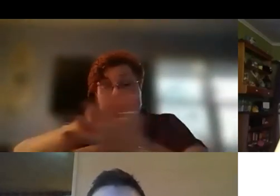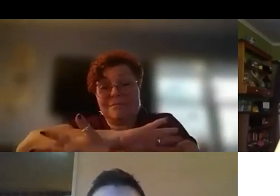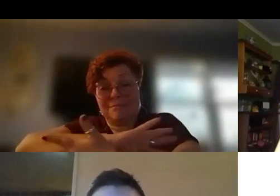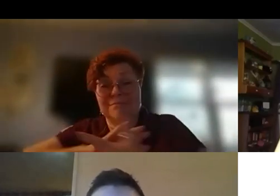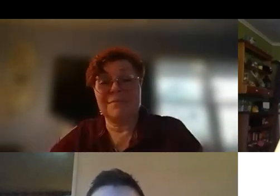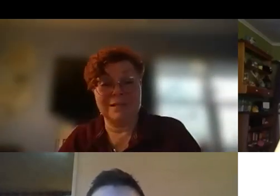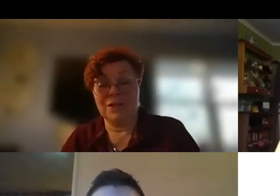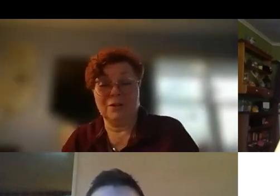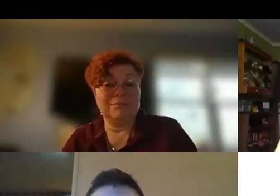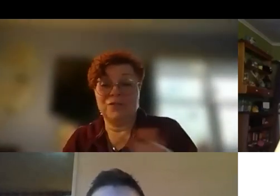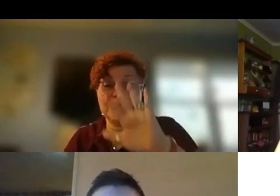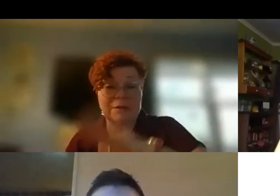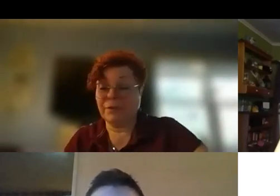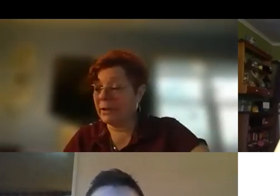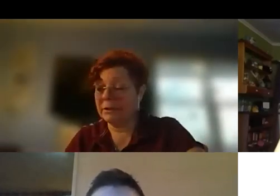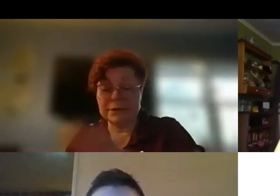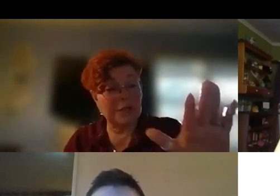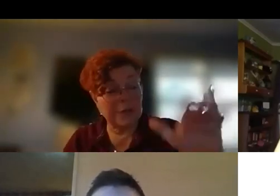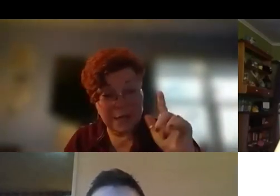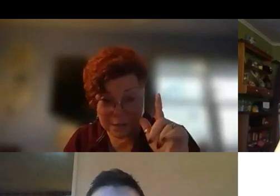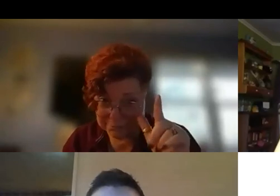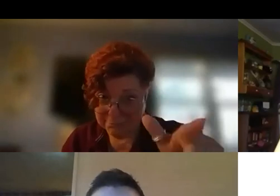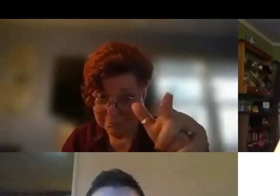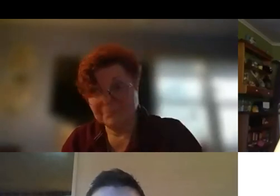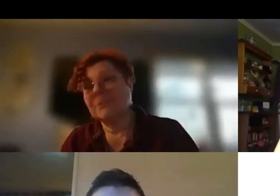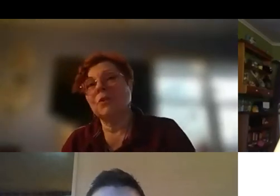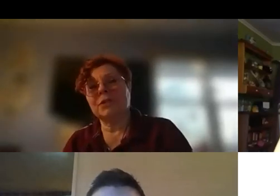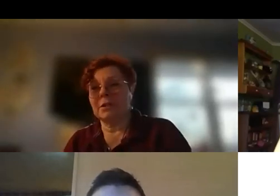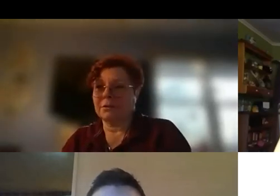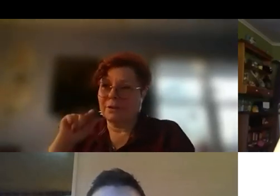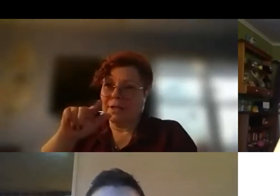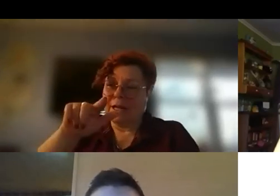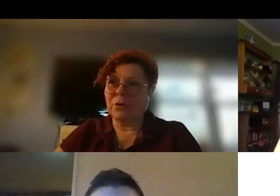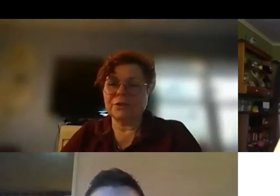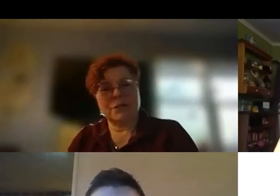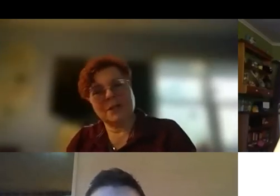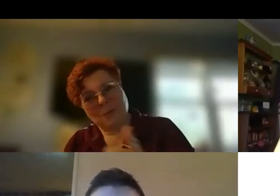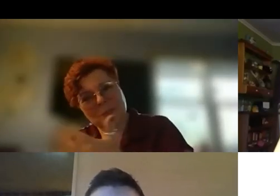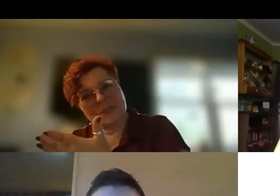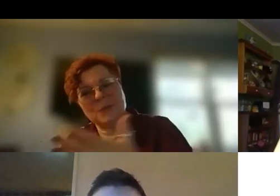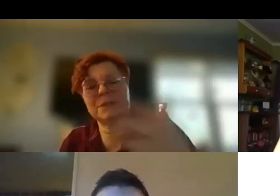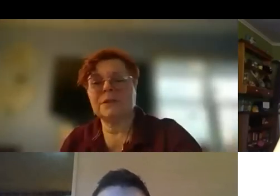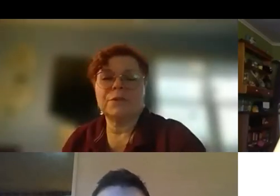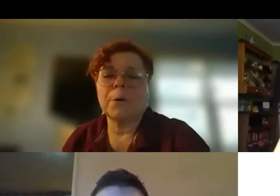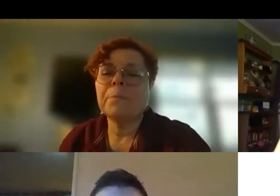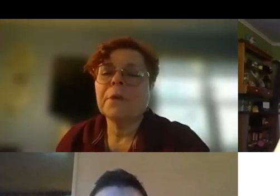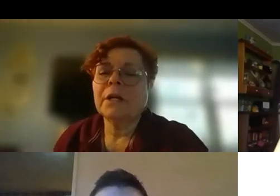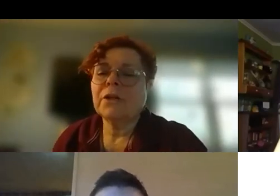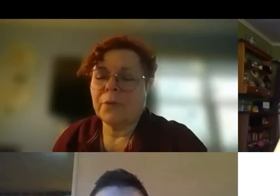you know, Jean very clearly said, okay, your turn. Now your turn. And what did you want to say? So, you know, that